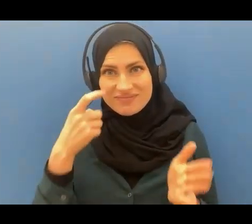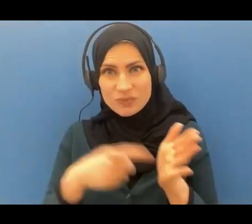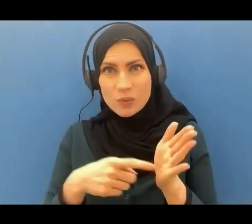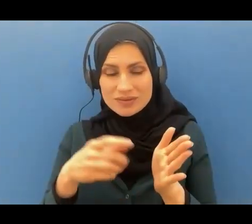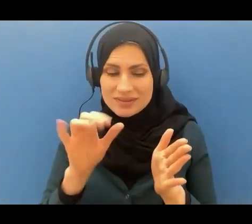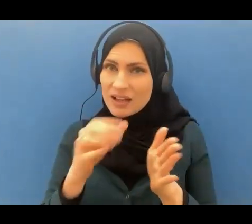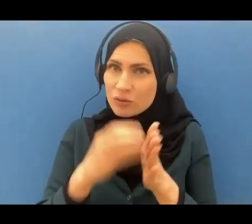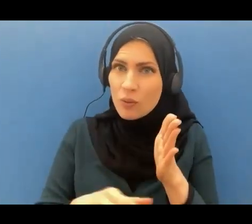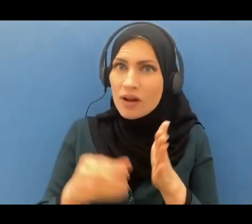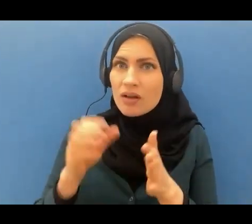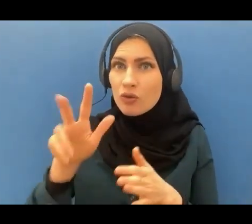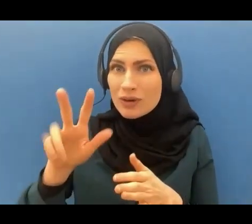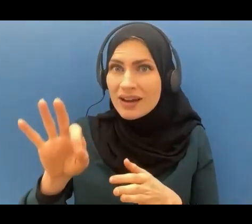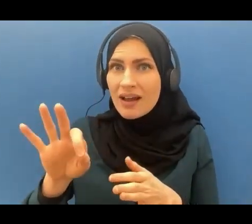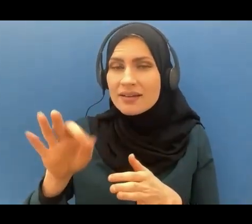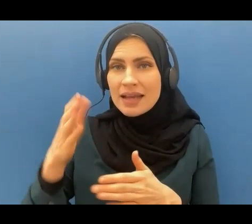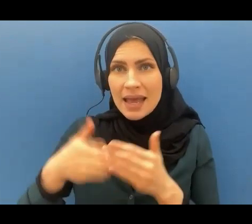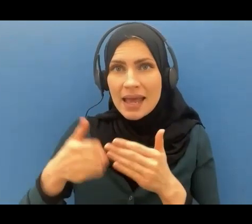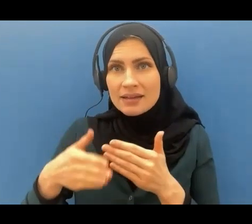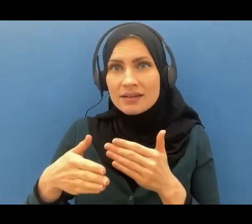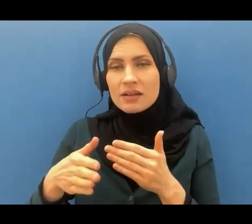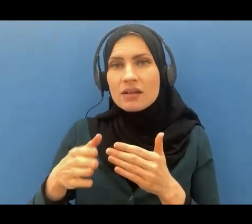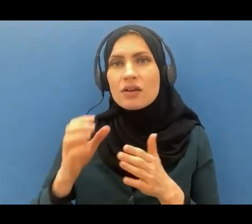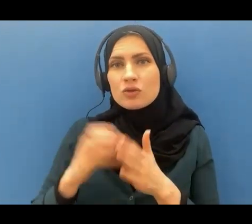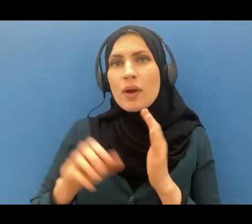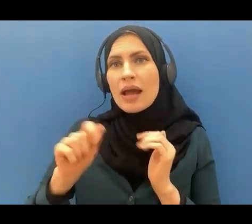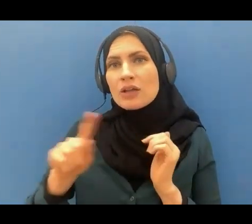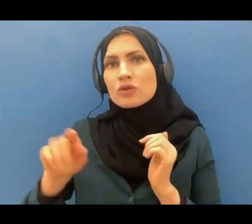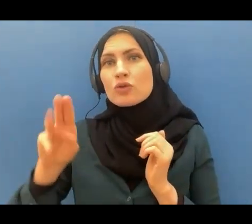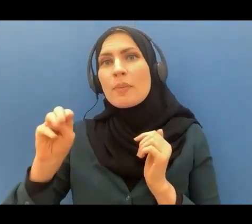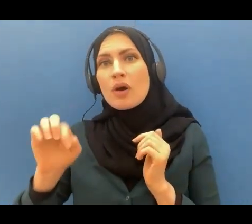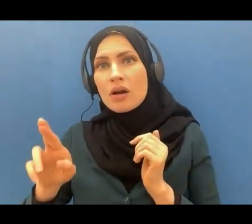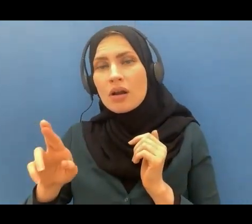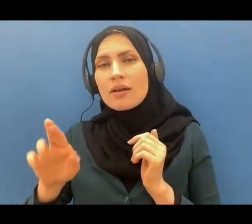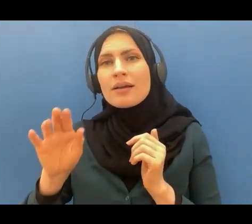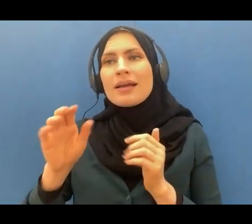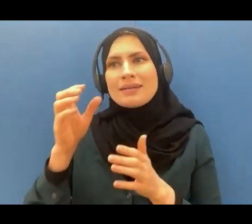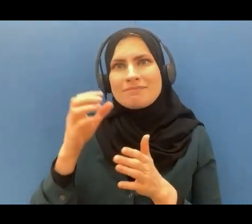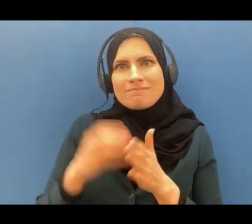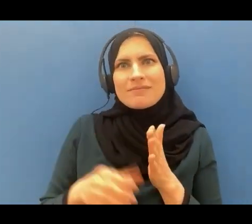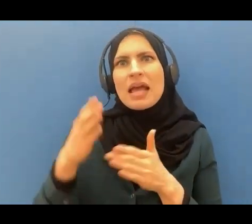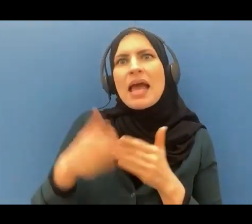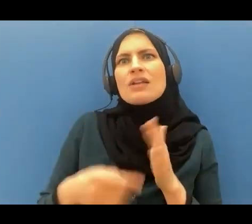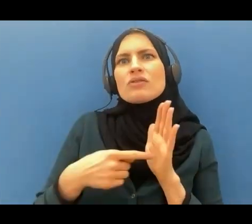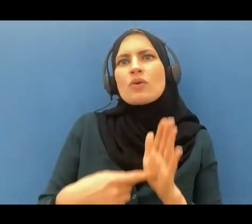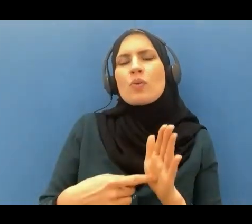surah az-zumar the fate of those who live a clean beautiful life